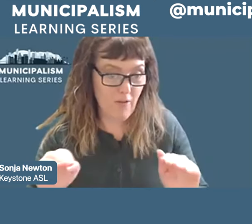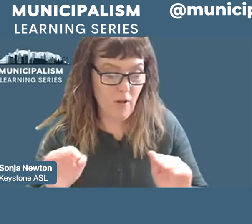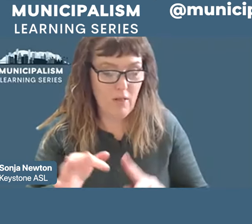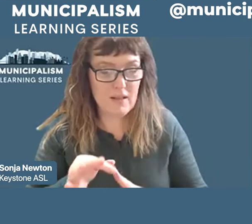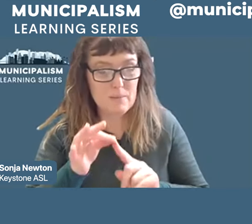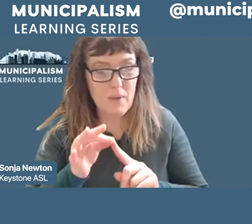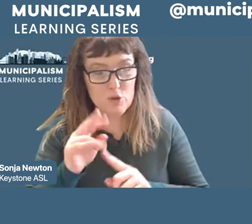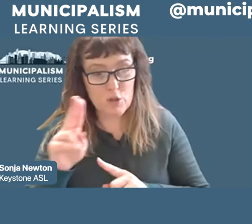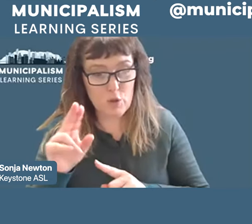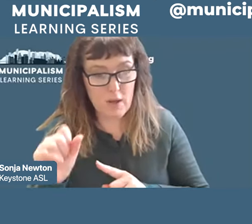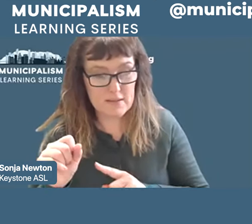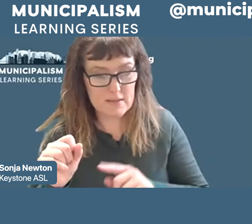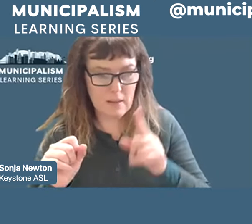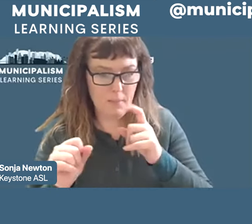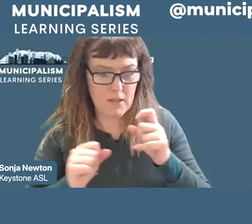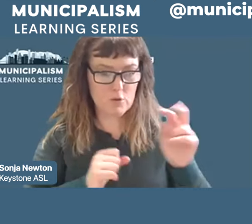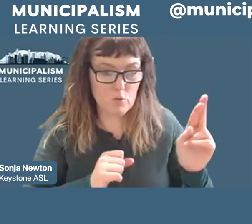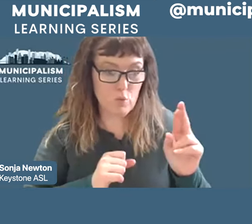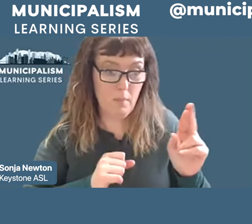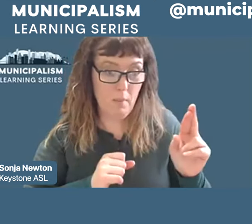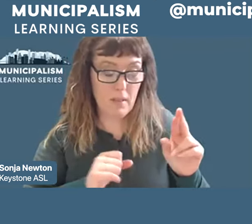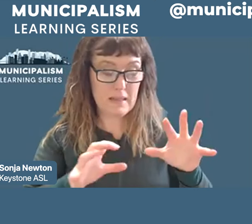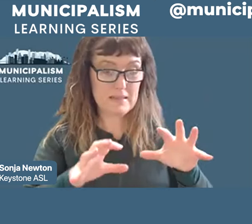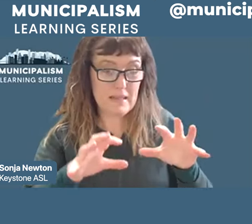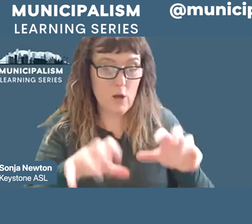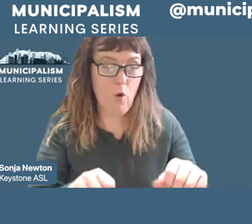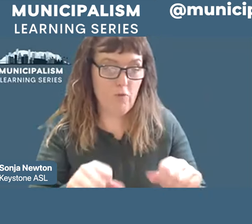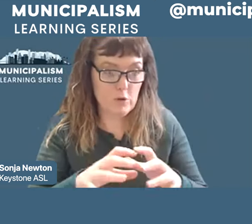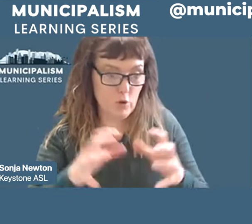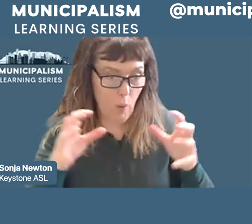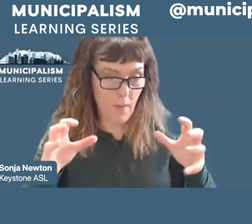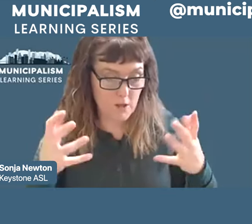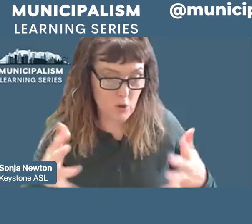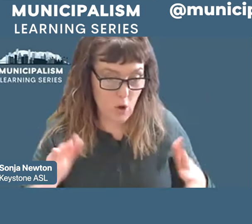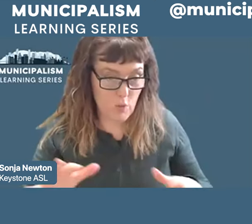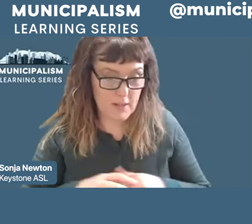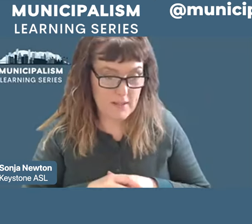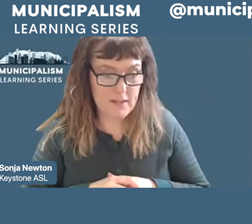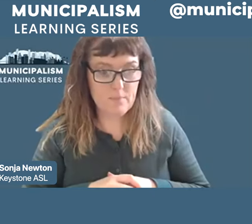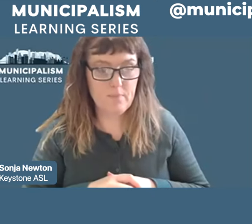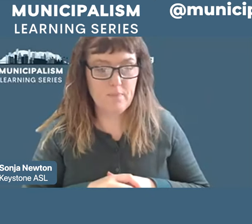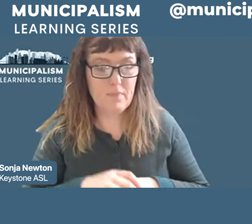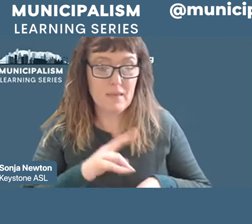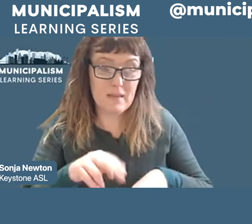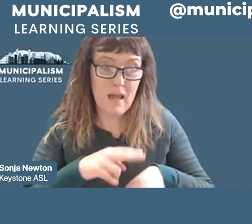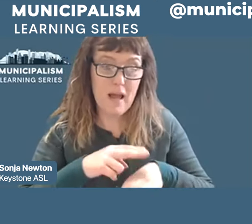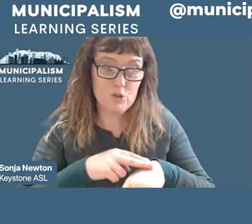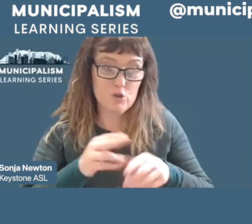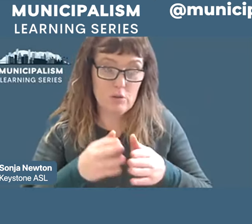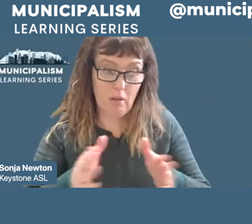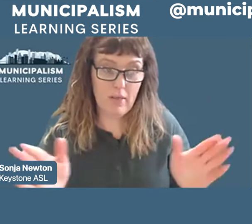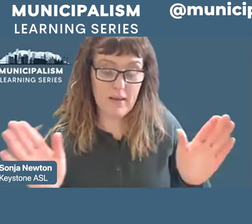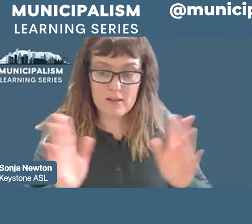Republicans have taken control over so many state legislatures, and also nationally. But, and this is so